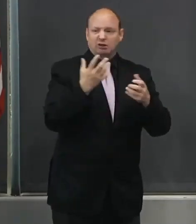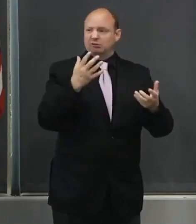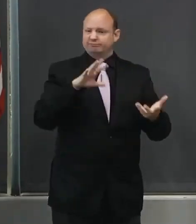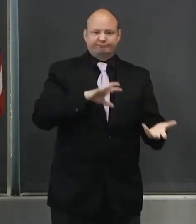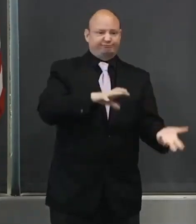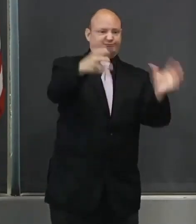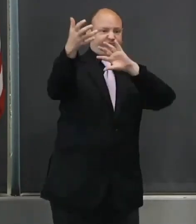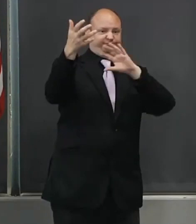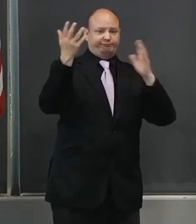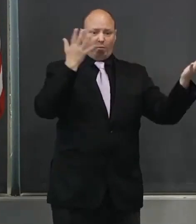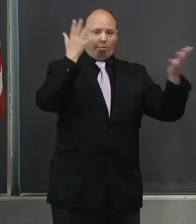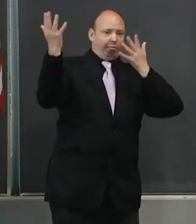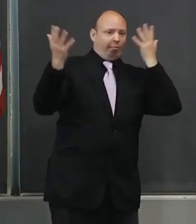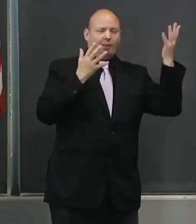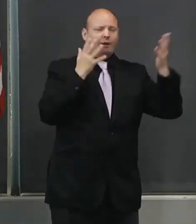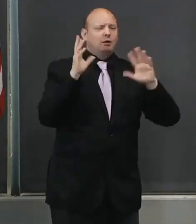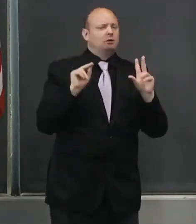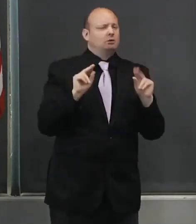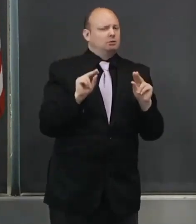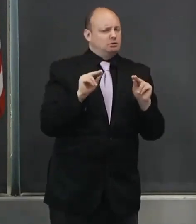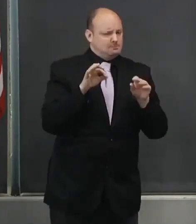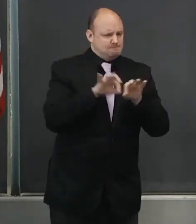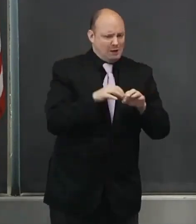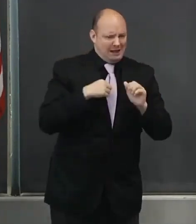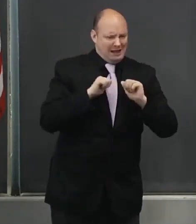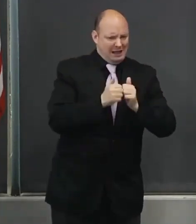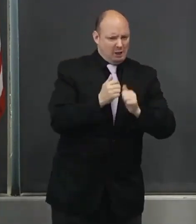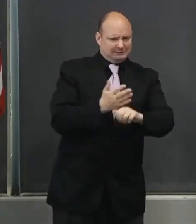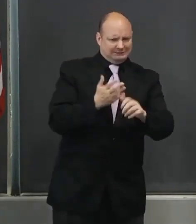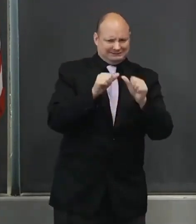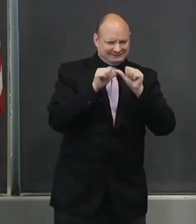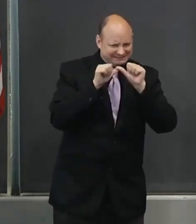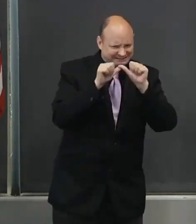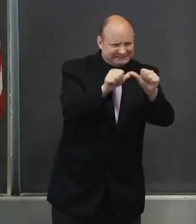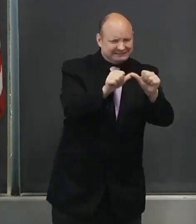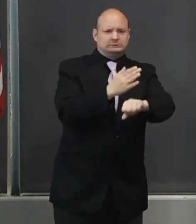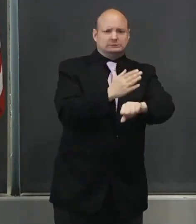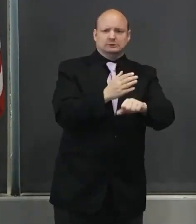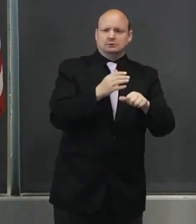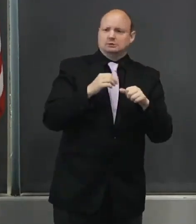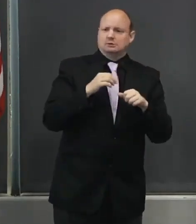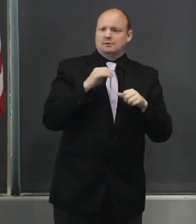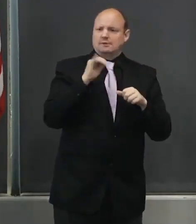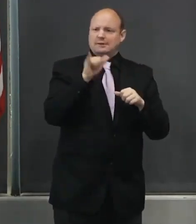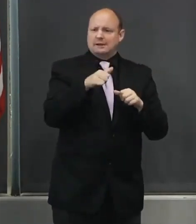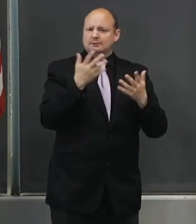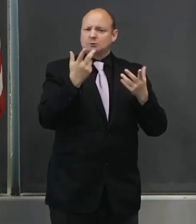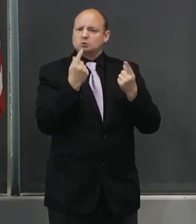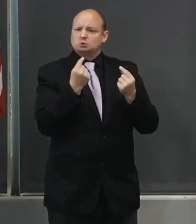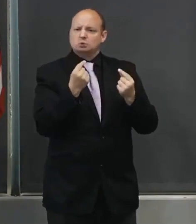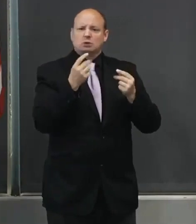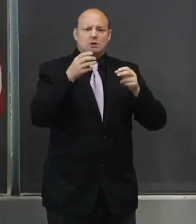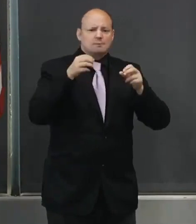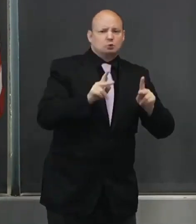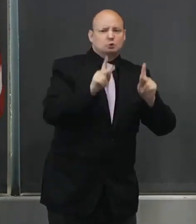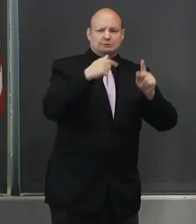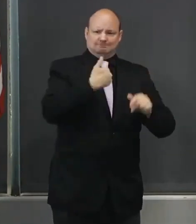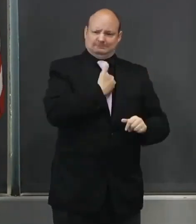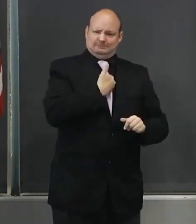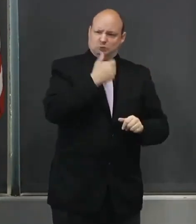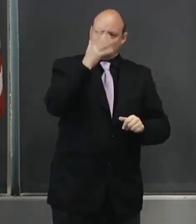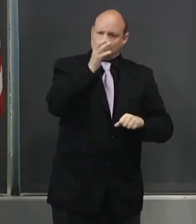opportunities for thousands of Oregon students. I will push, I will cajole,